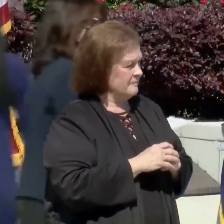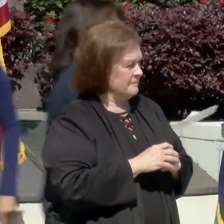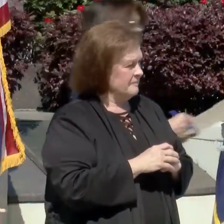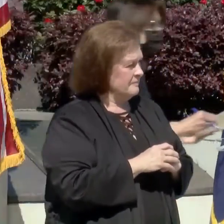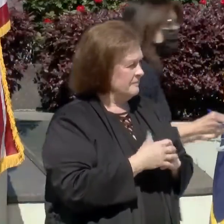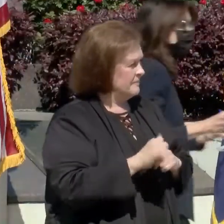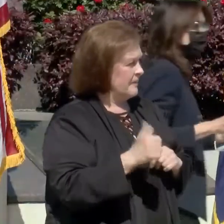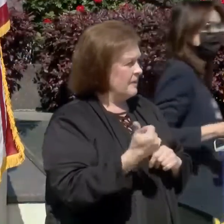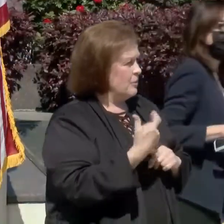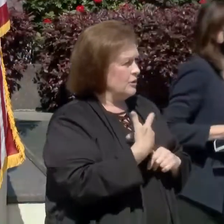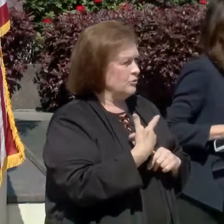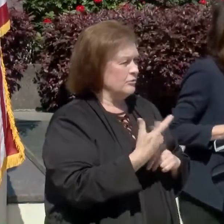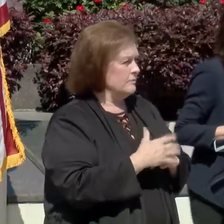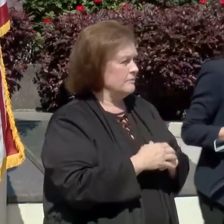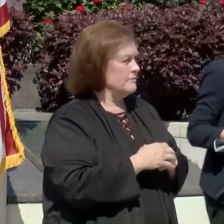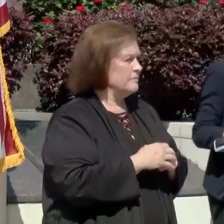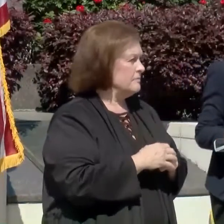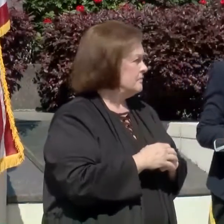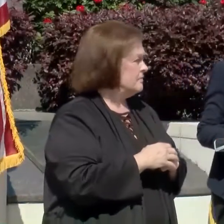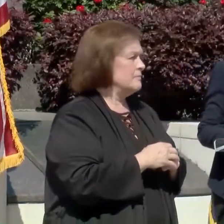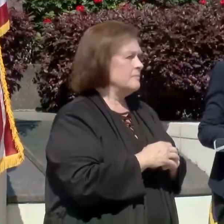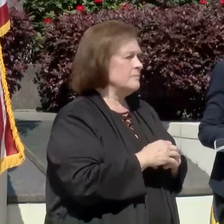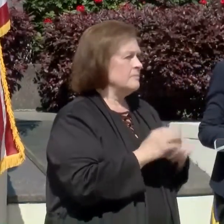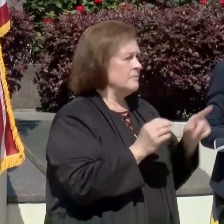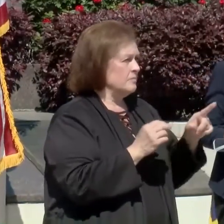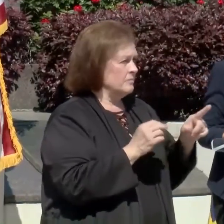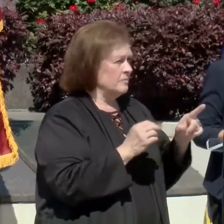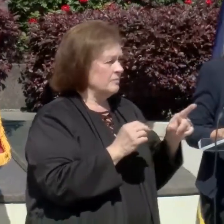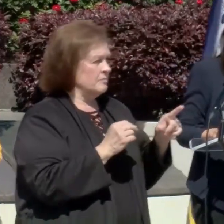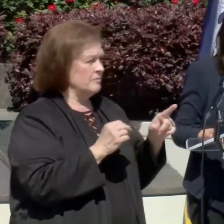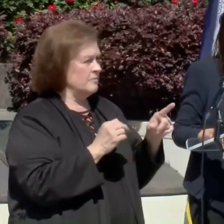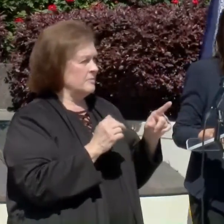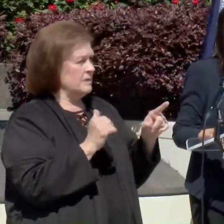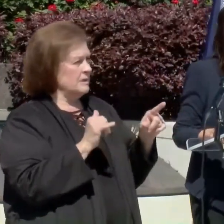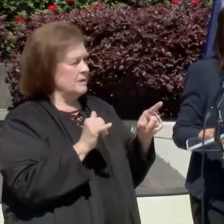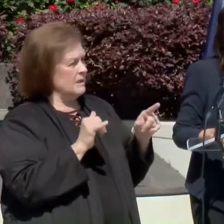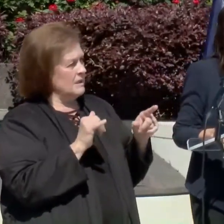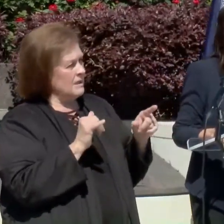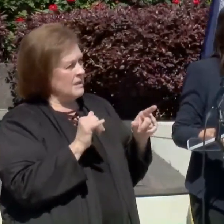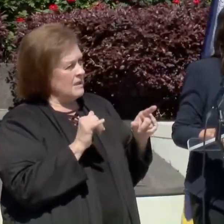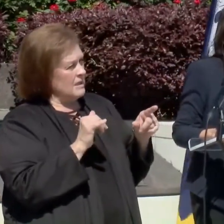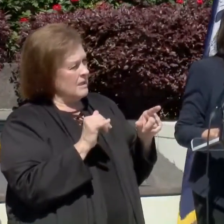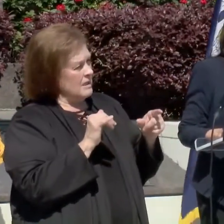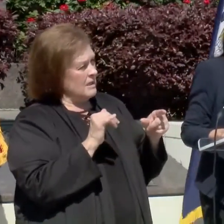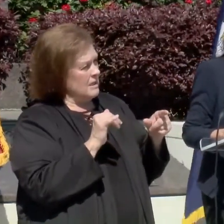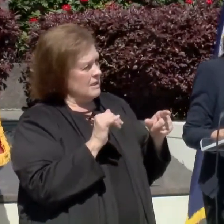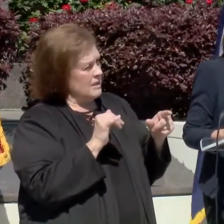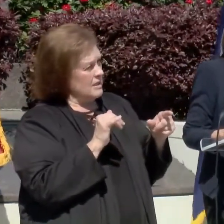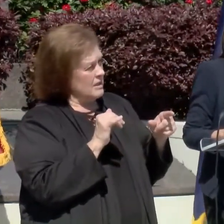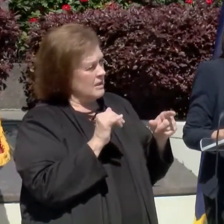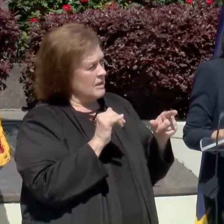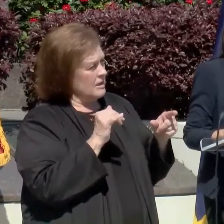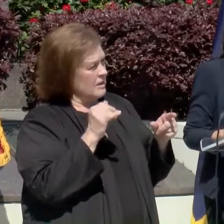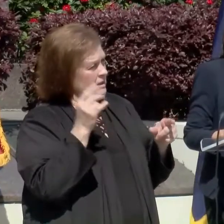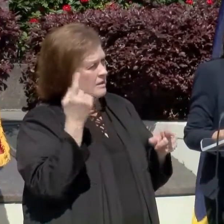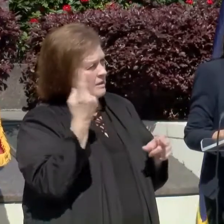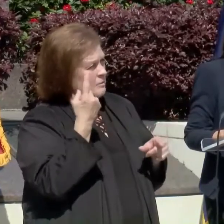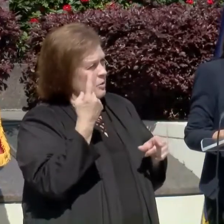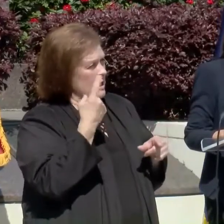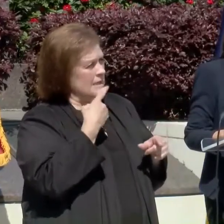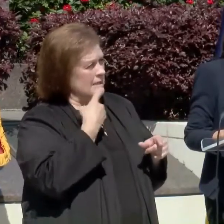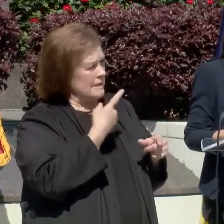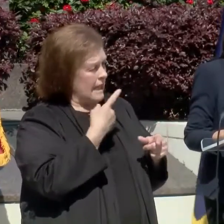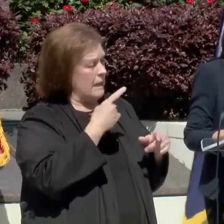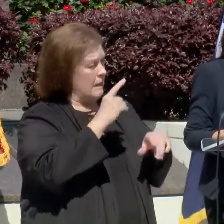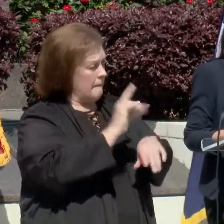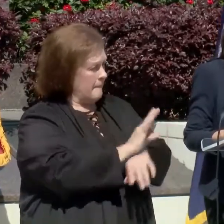Any other questions? Okay. On a slightly related topic, we were told that a lot of businesses